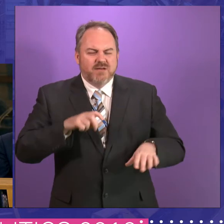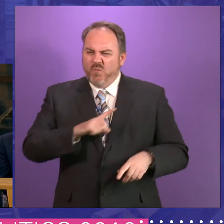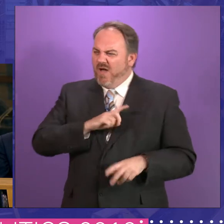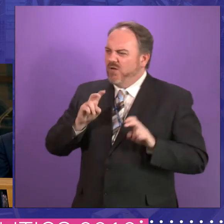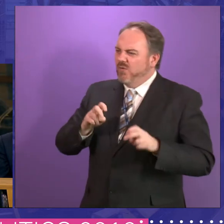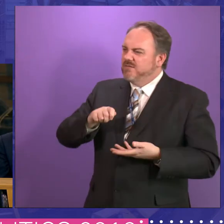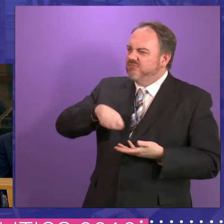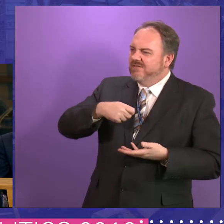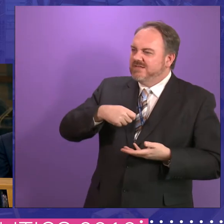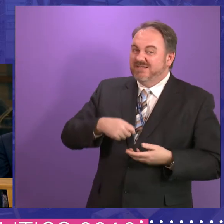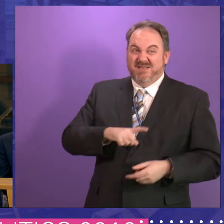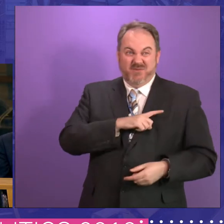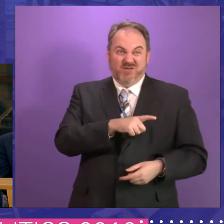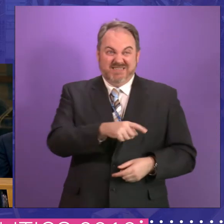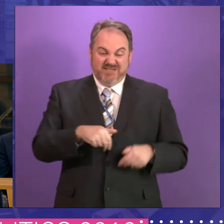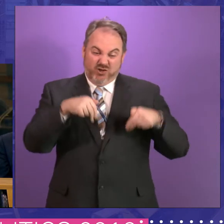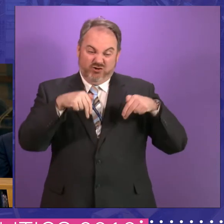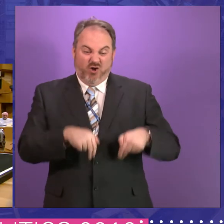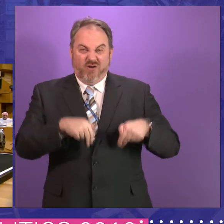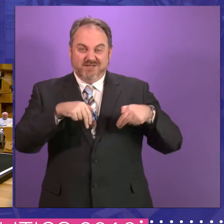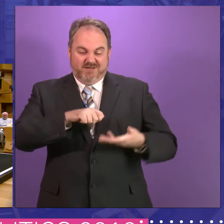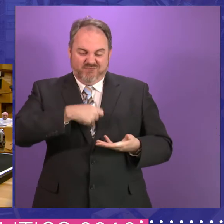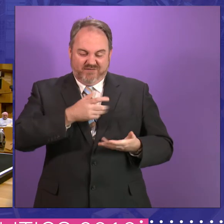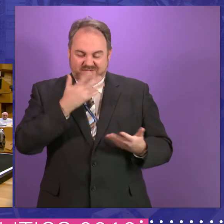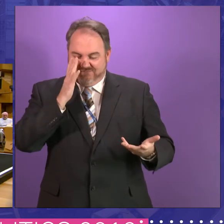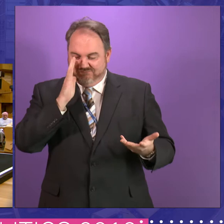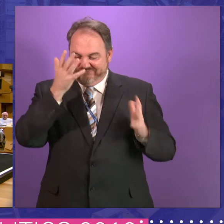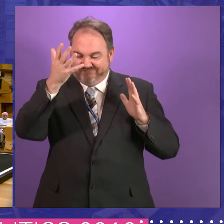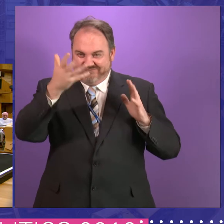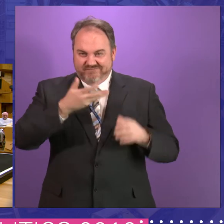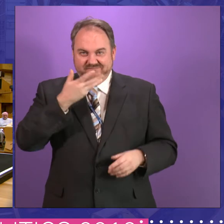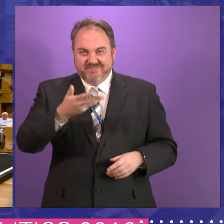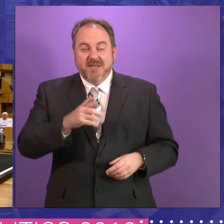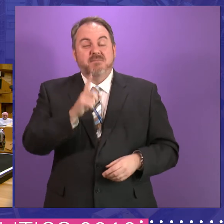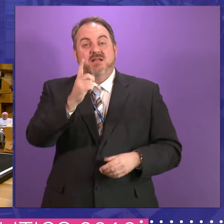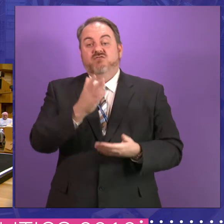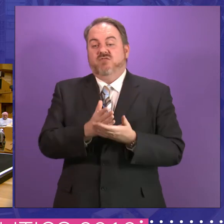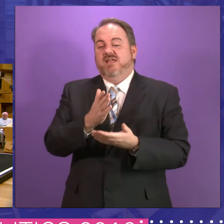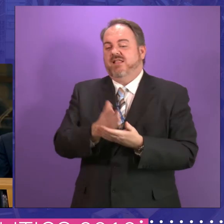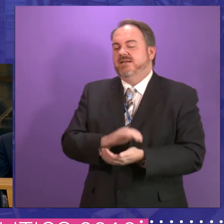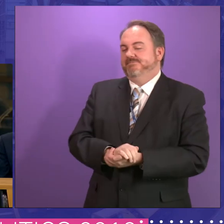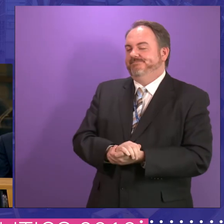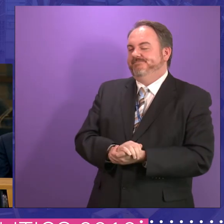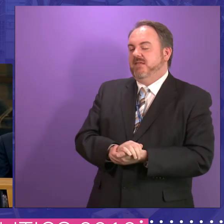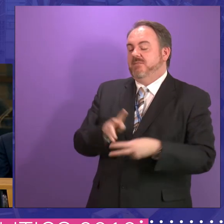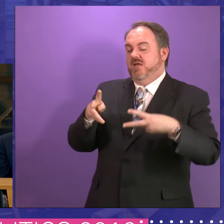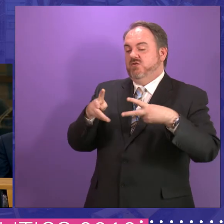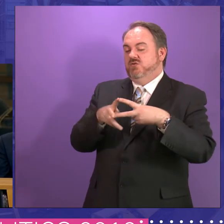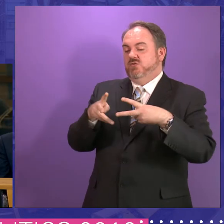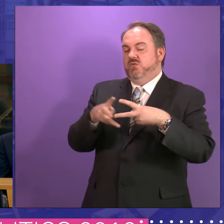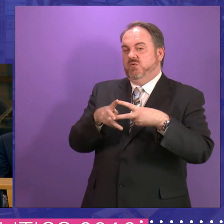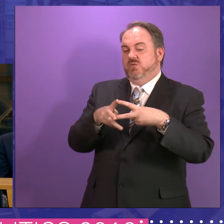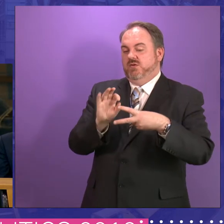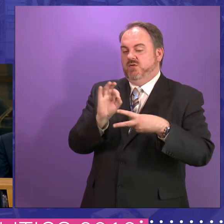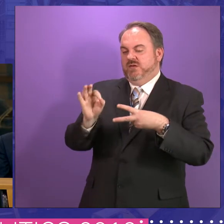breakfast party? He said, well, it's a dog's breakfast, Dad. But my two questions are, the only